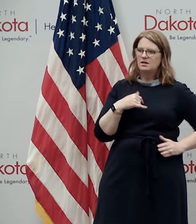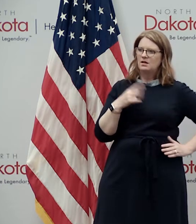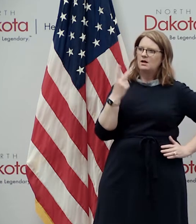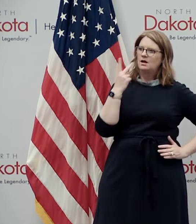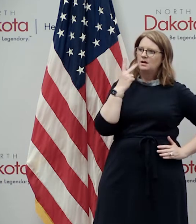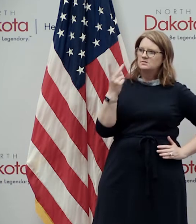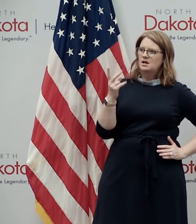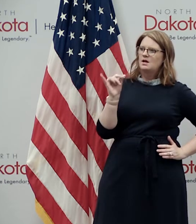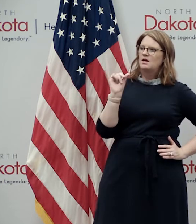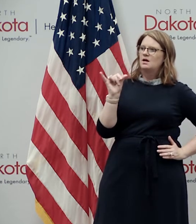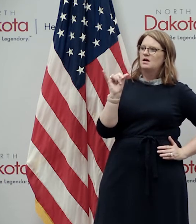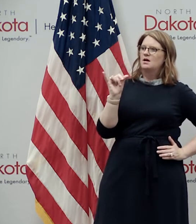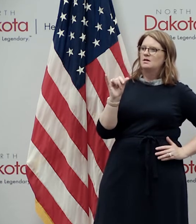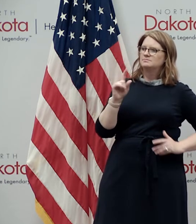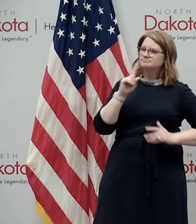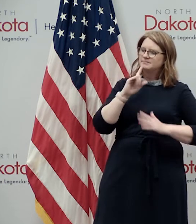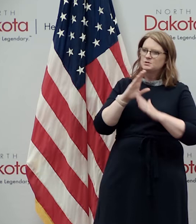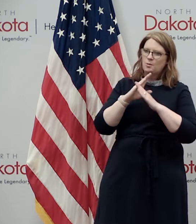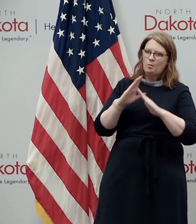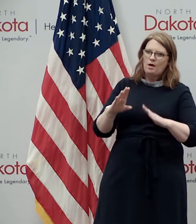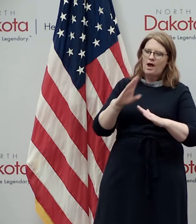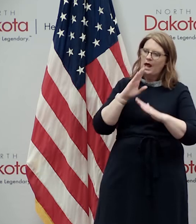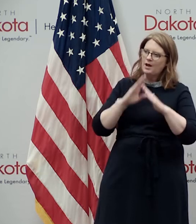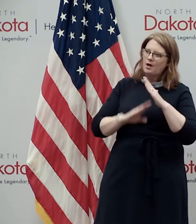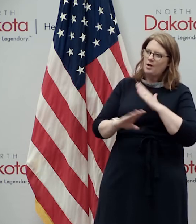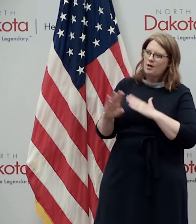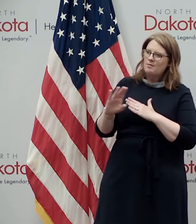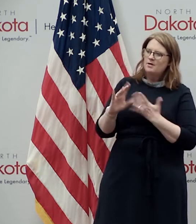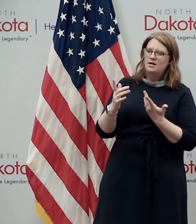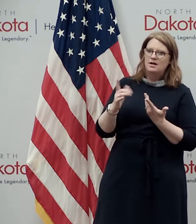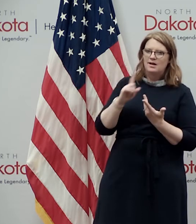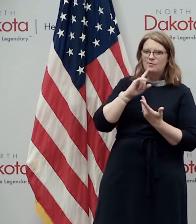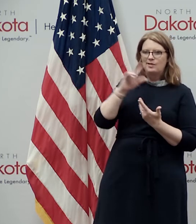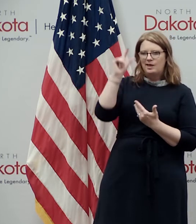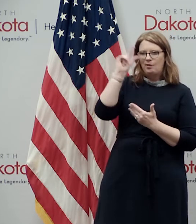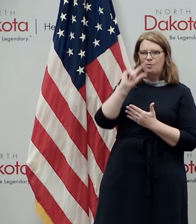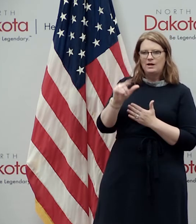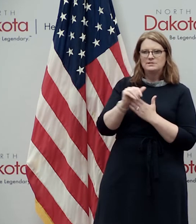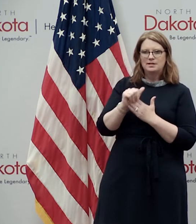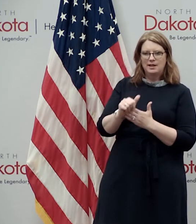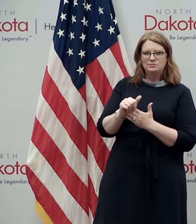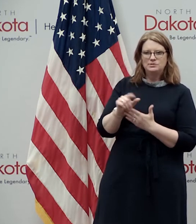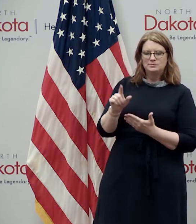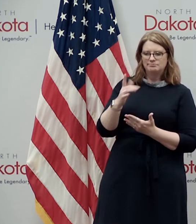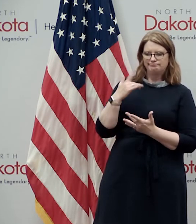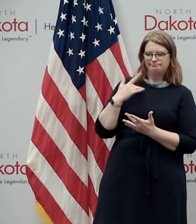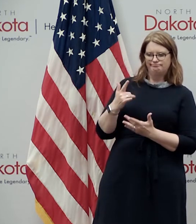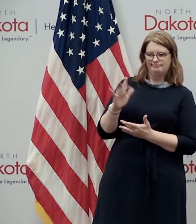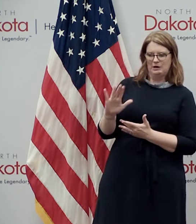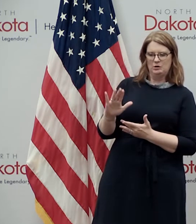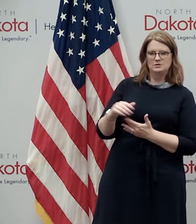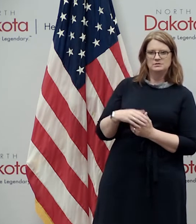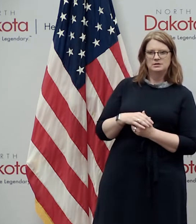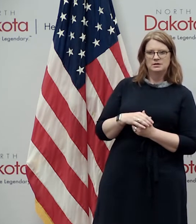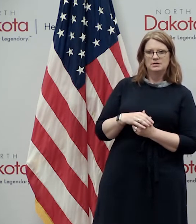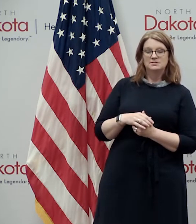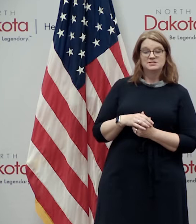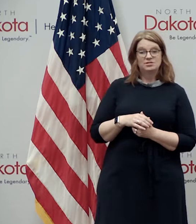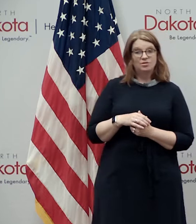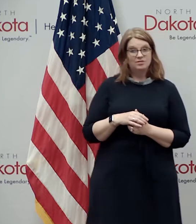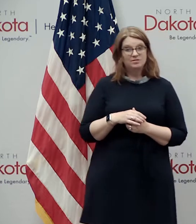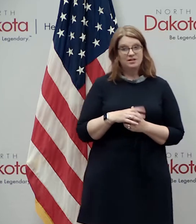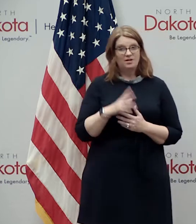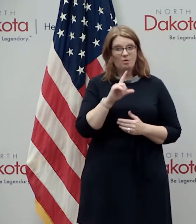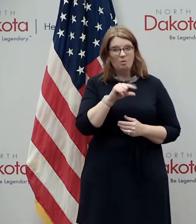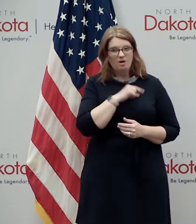tremendous power in her quiet and humble and grace-filled leadership style she embodied all the roughrider qualities